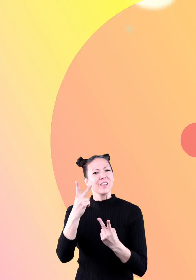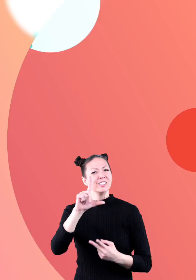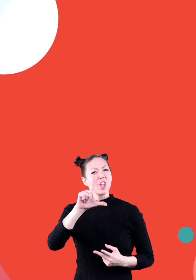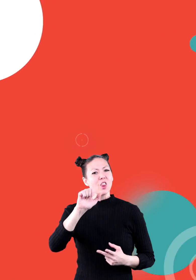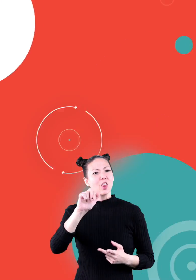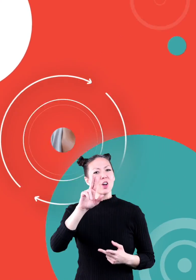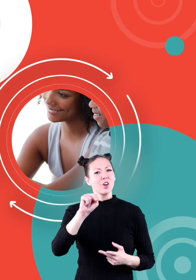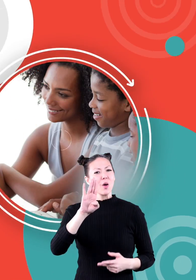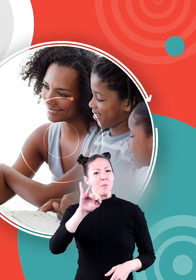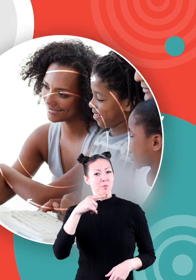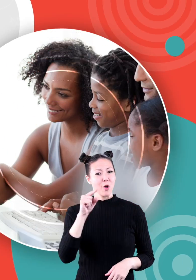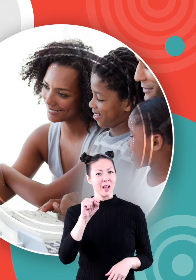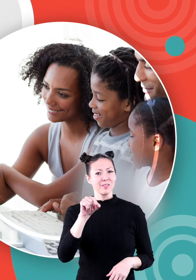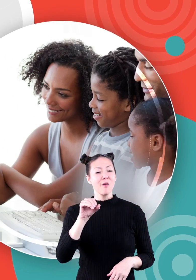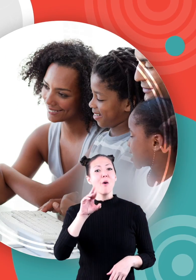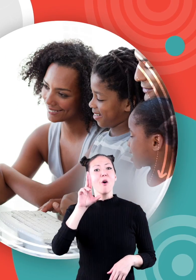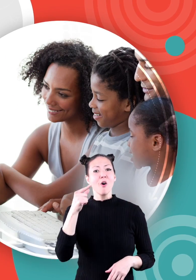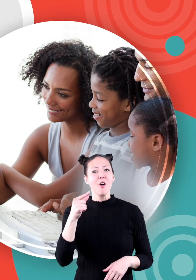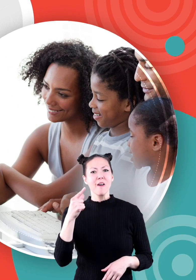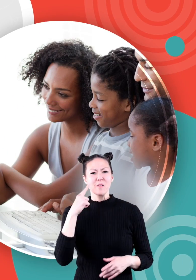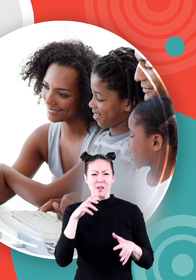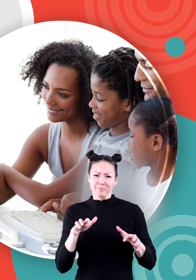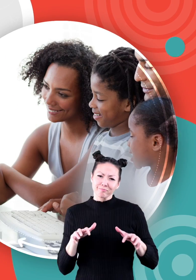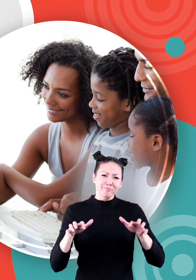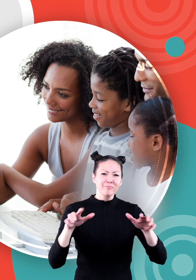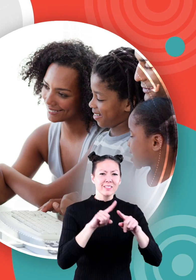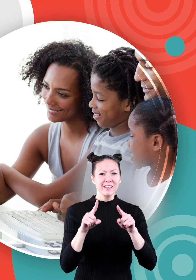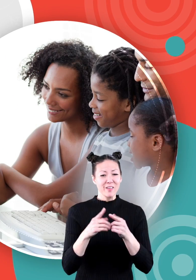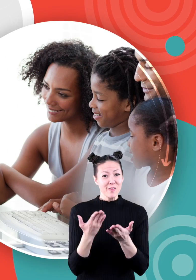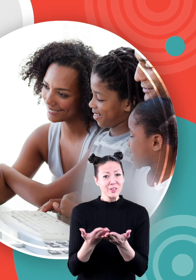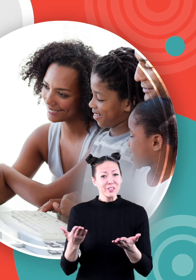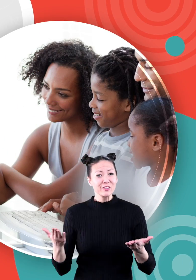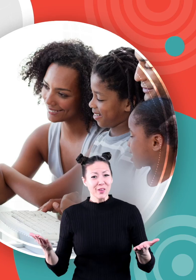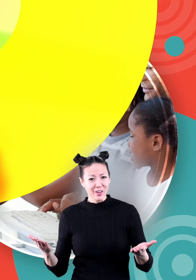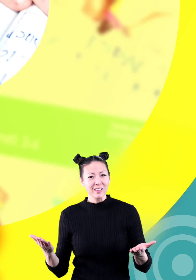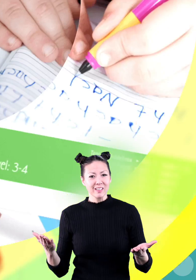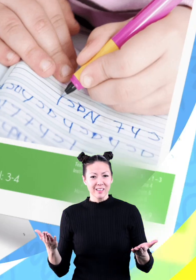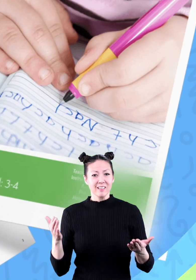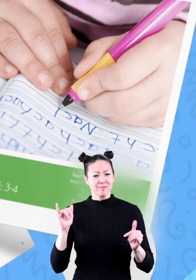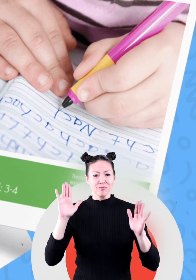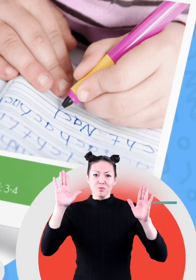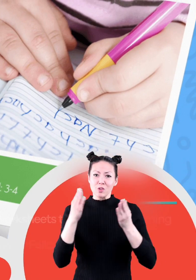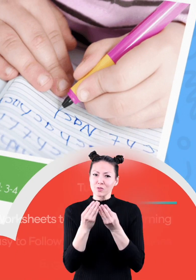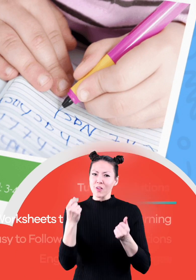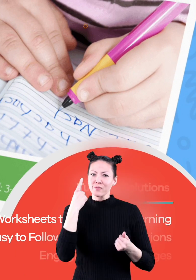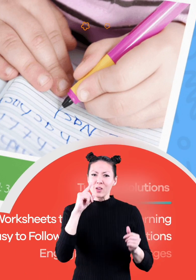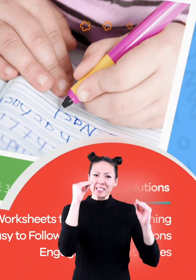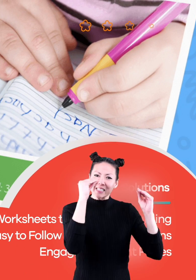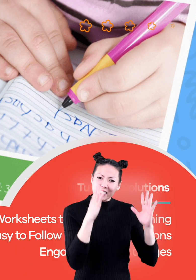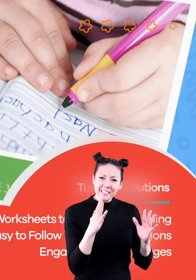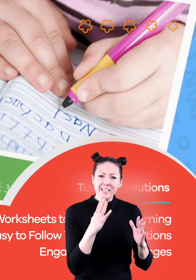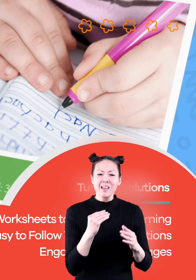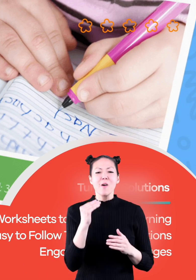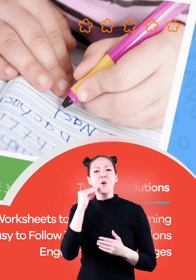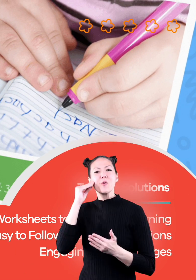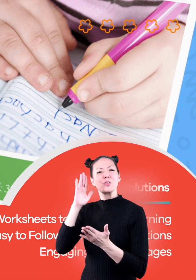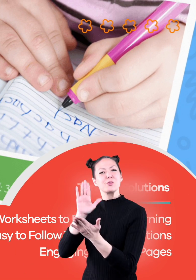at learnbright.org for thousands of free resources and turnkey solutions for teachers and